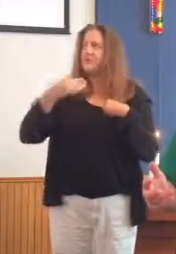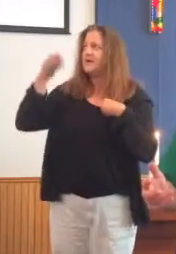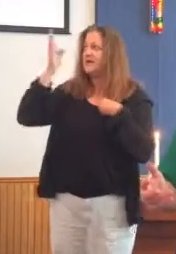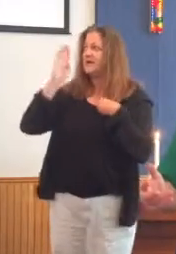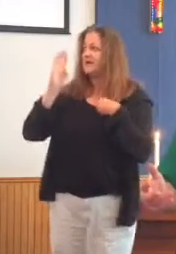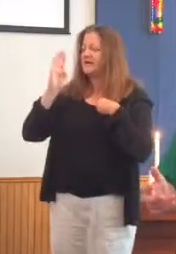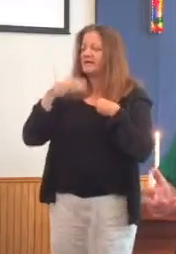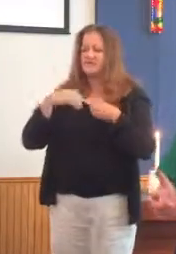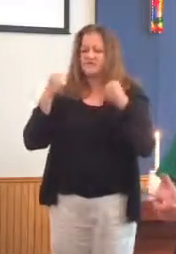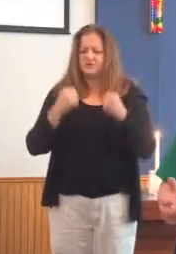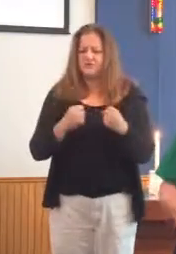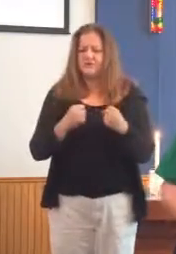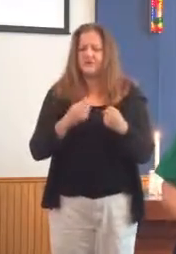strength and my redeemer.